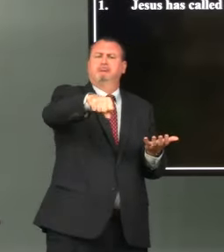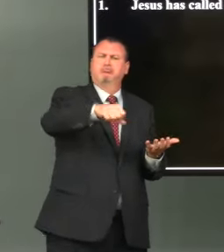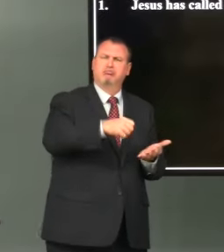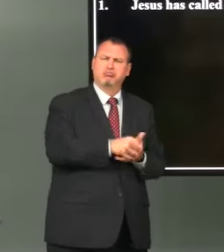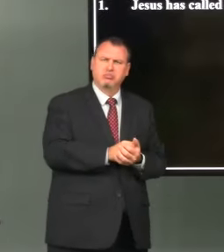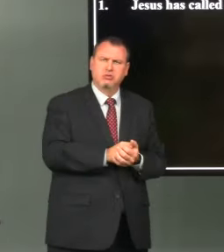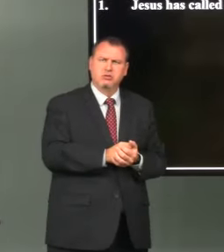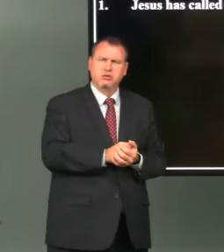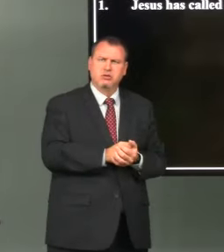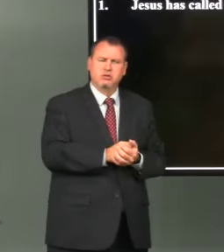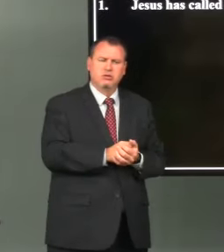I believe believe